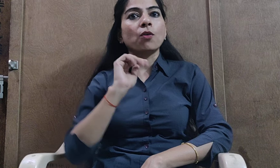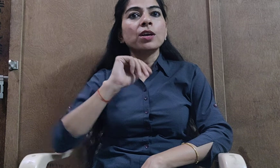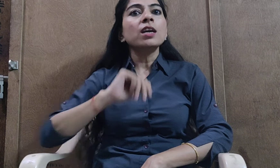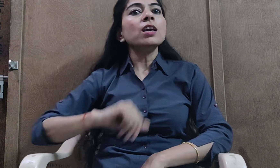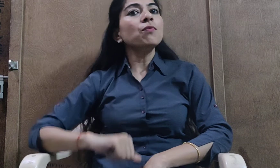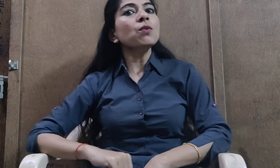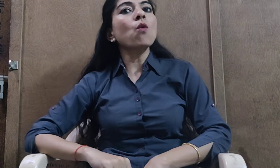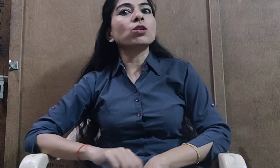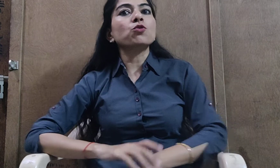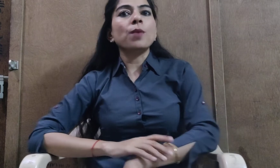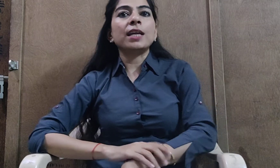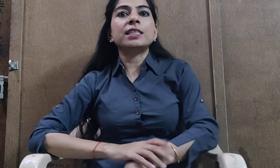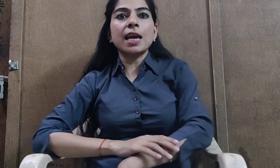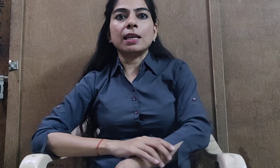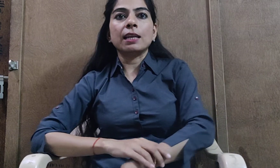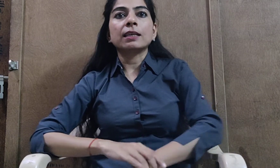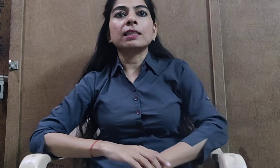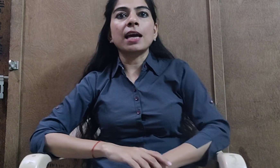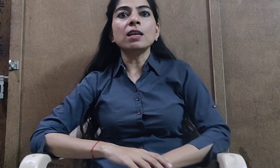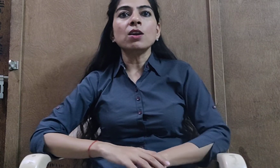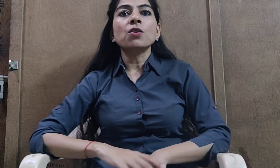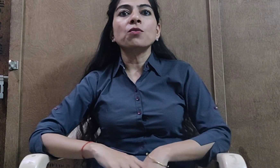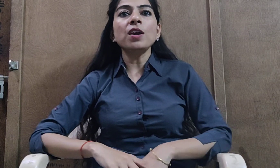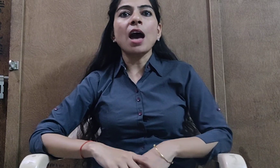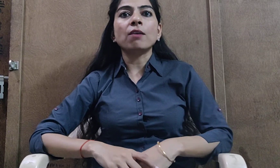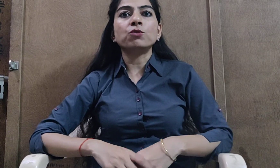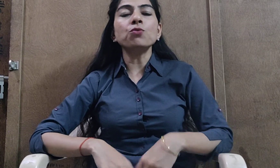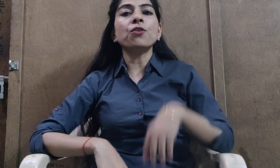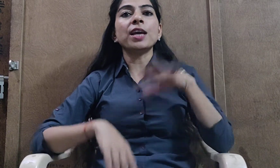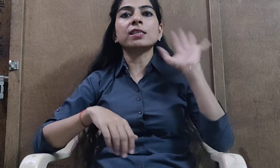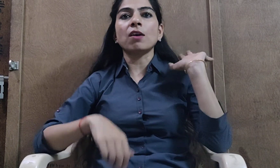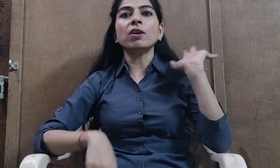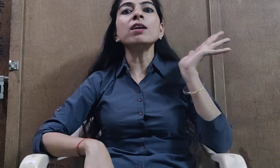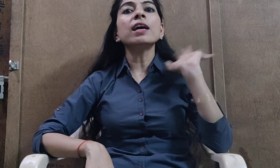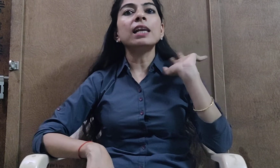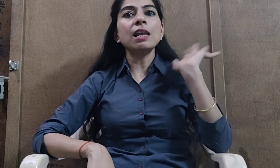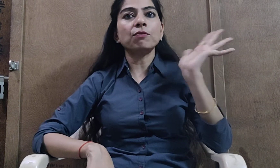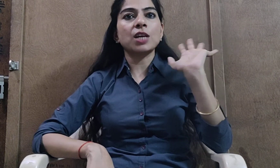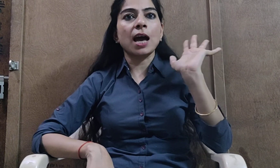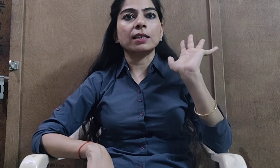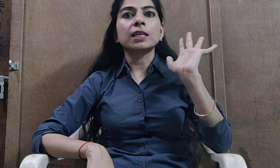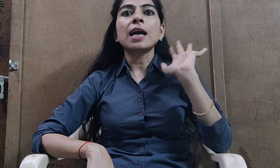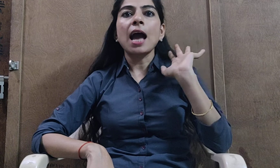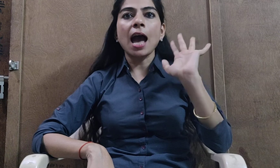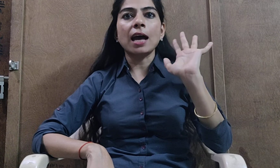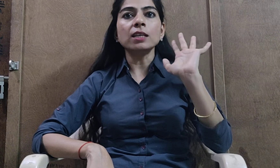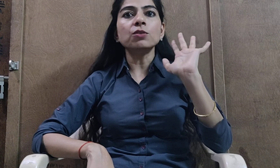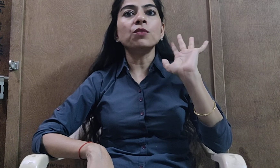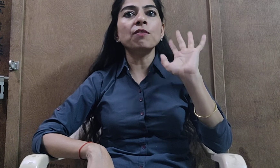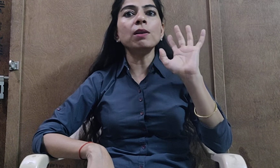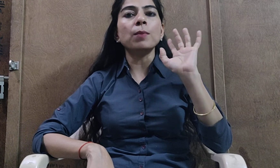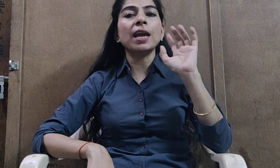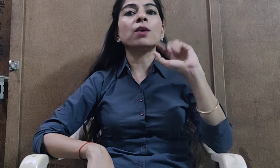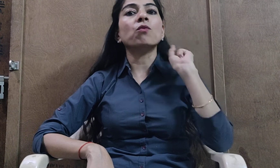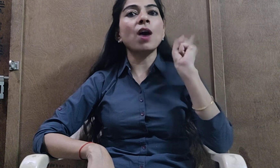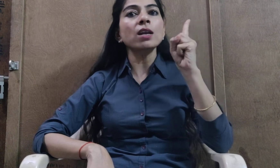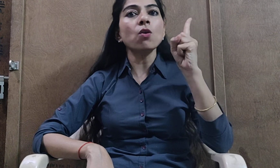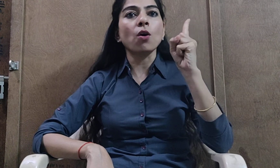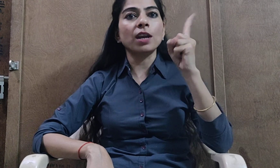if we want to make 10 then we have to raise our left hand and we will make 1 on